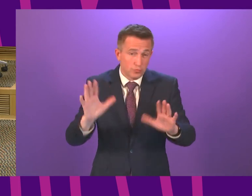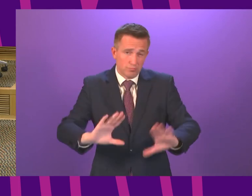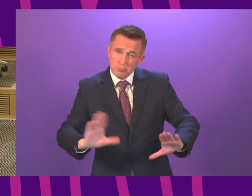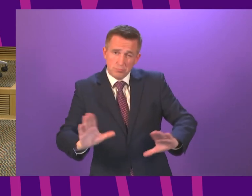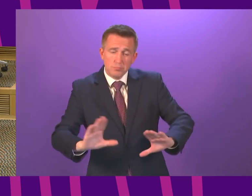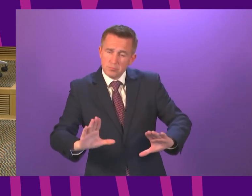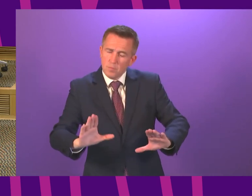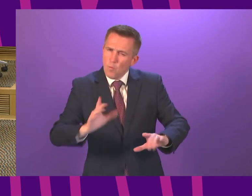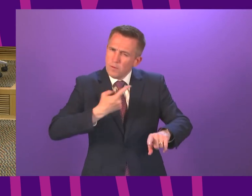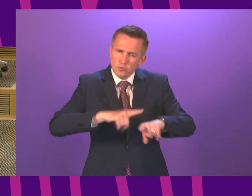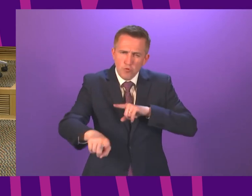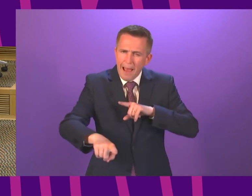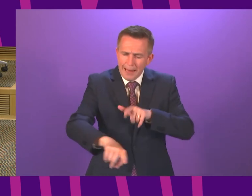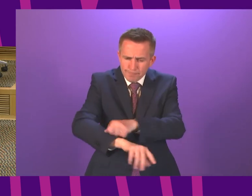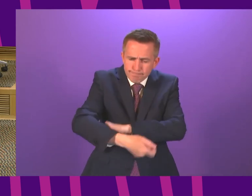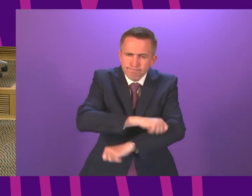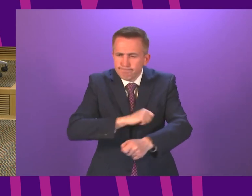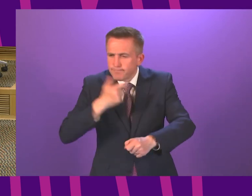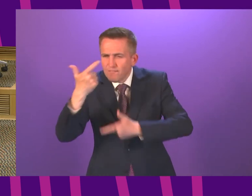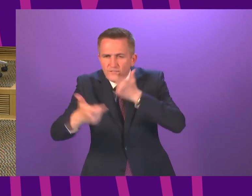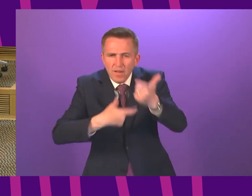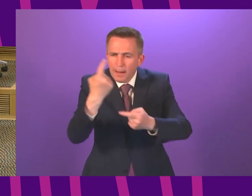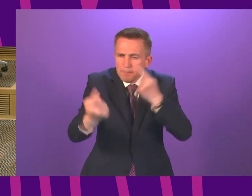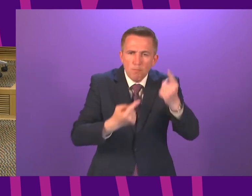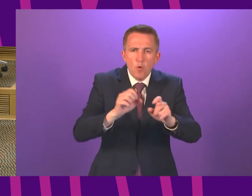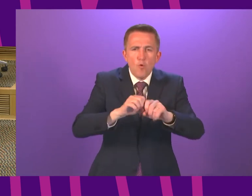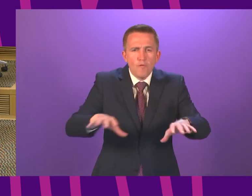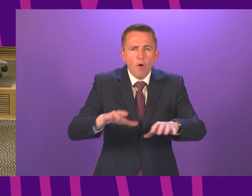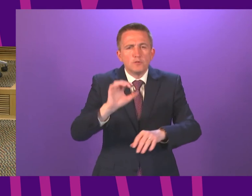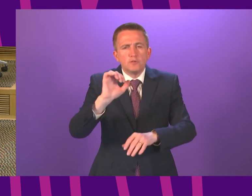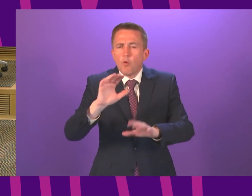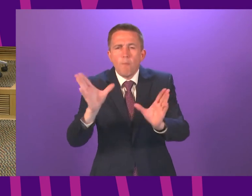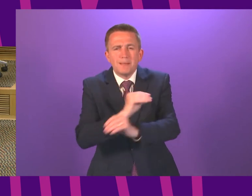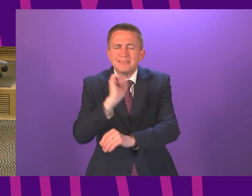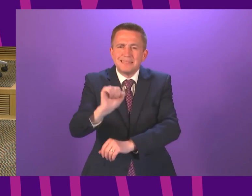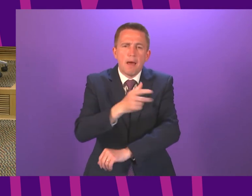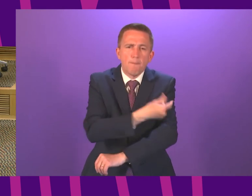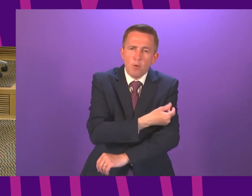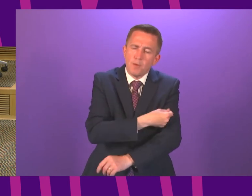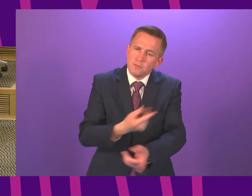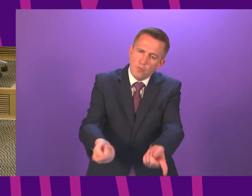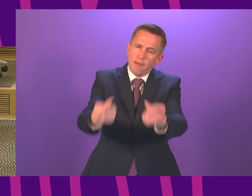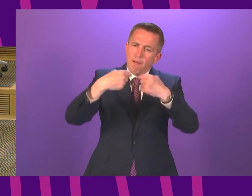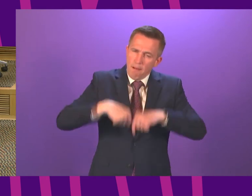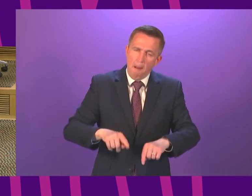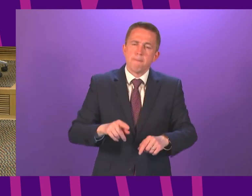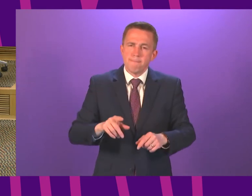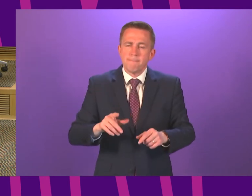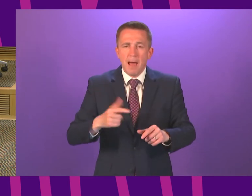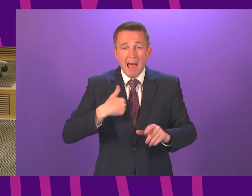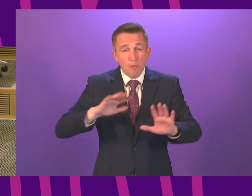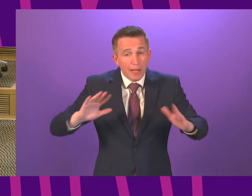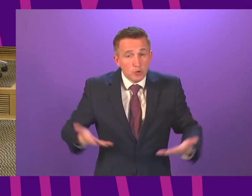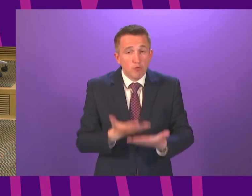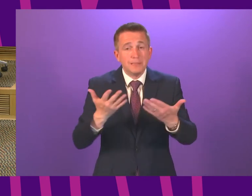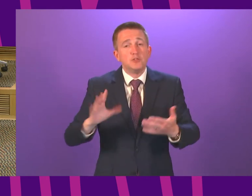considerable efforts to try to reach out and get people who have missed their appointment to reschedule rebook and come forward for vaccination and I would encourage